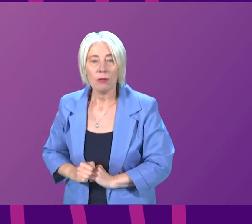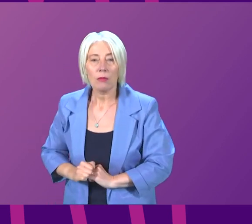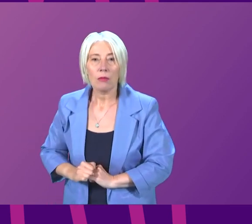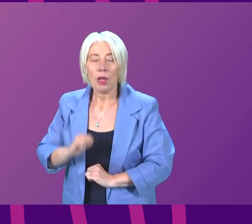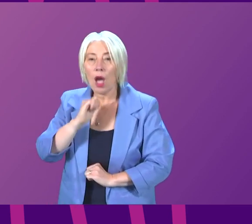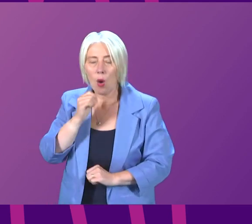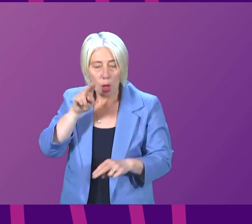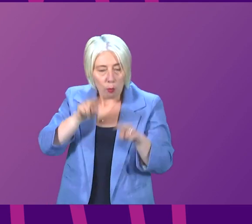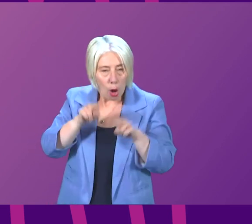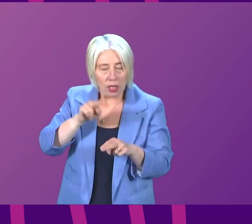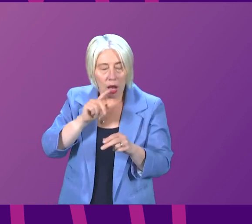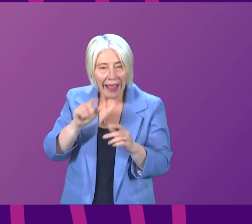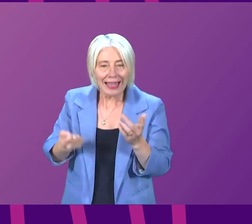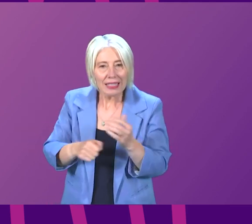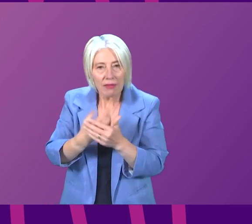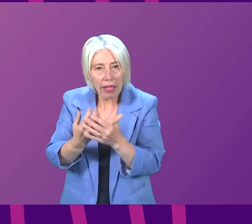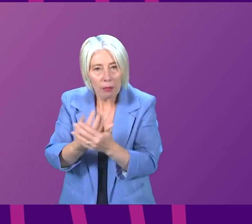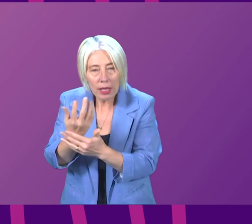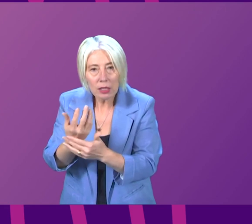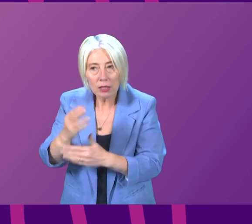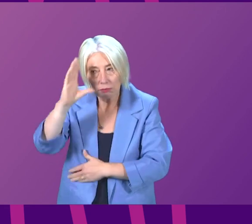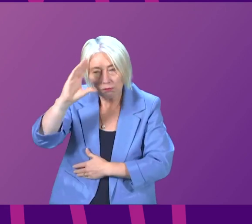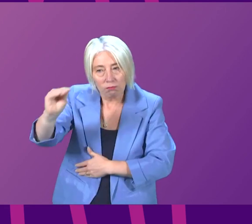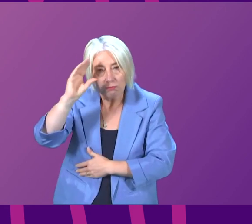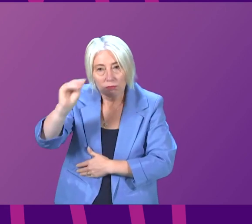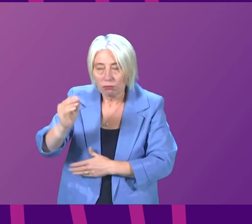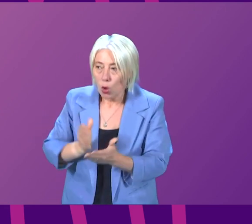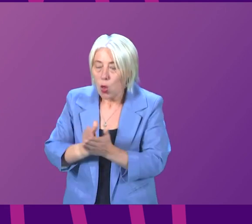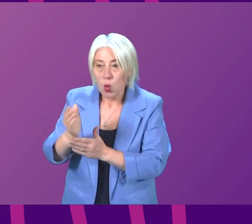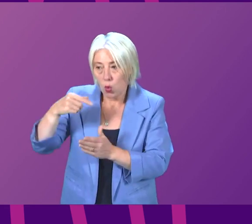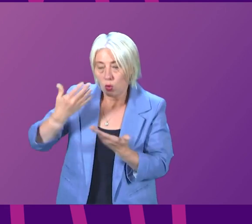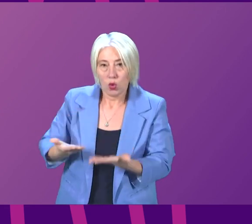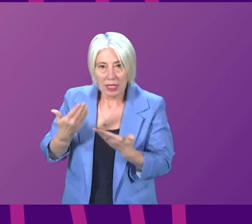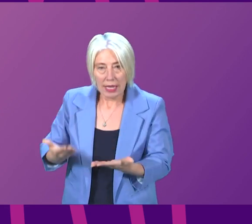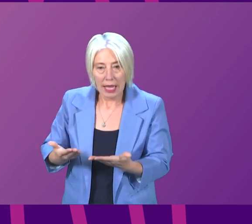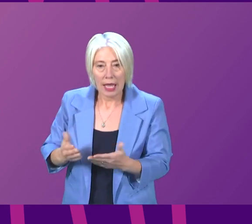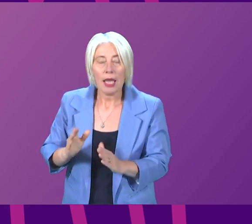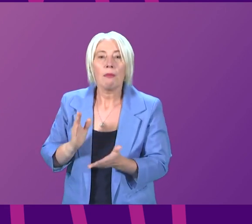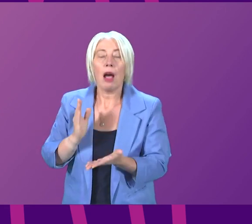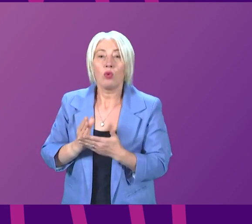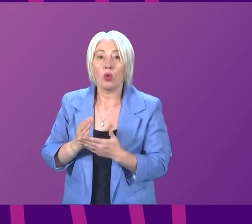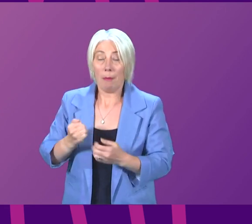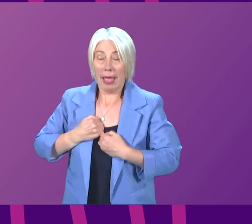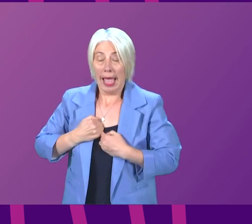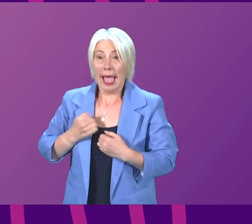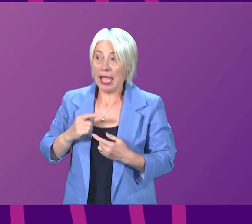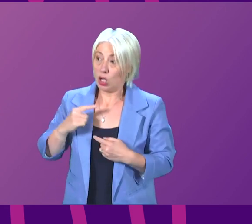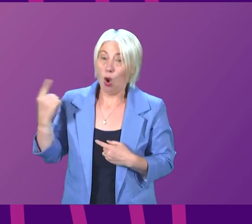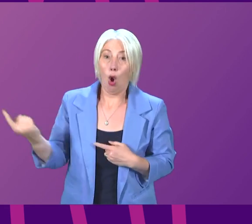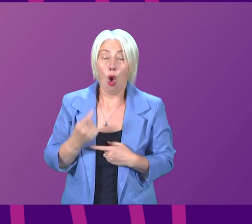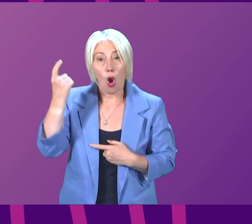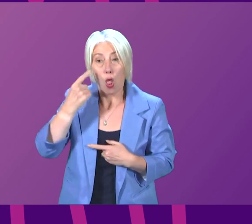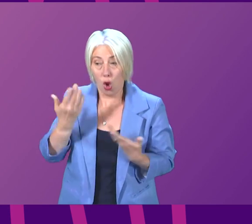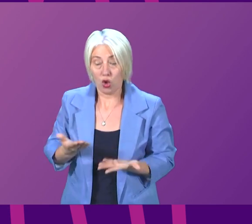of course monitor developments and keep members updated over the course of the day but my and I am sure the thoughts of all in Parliament